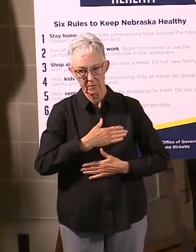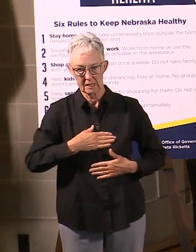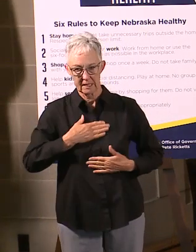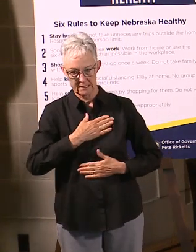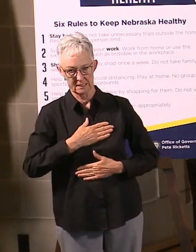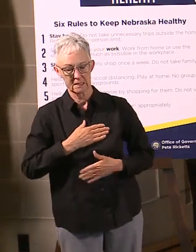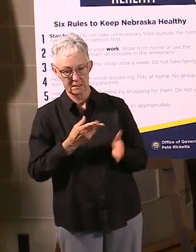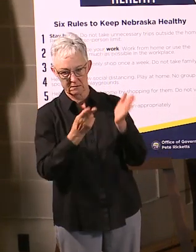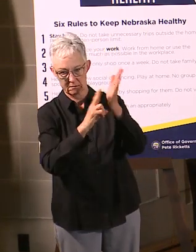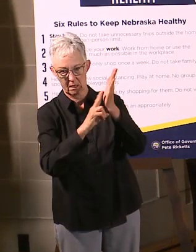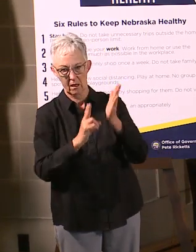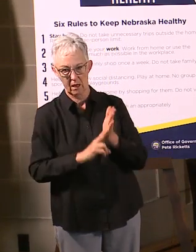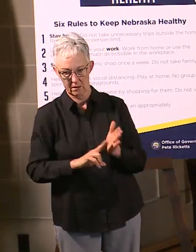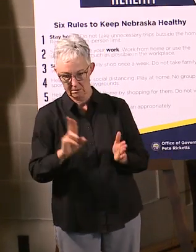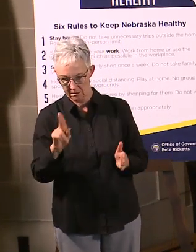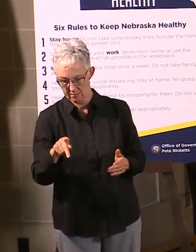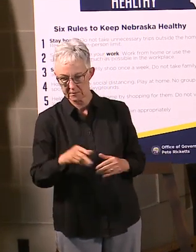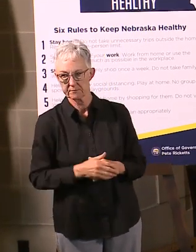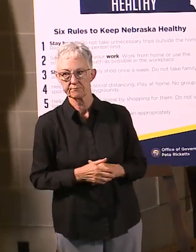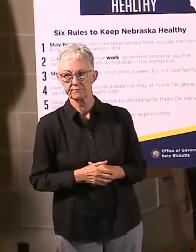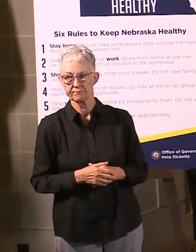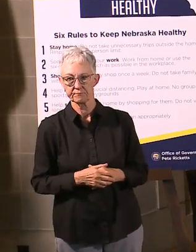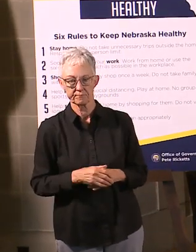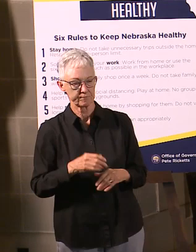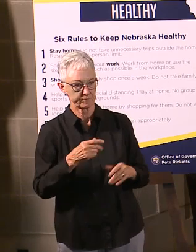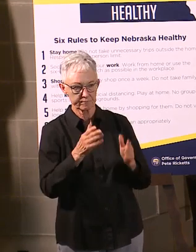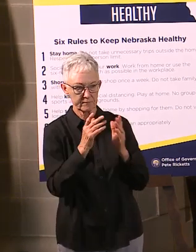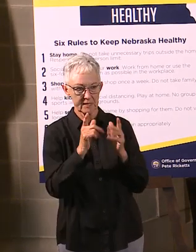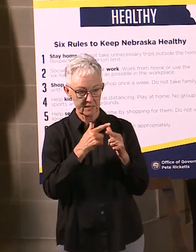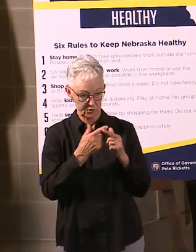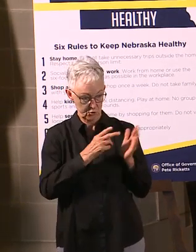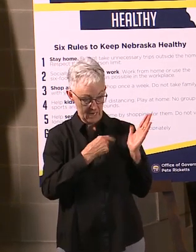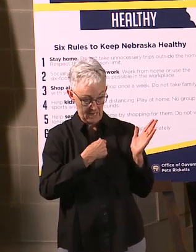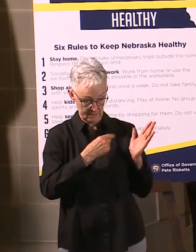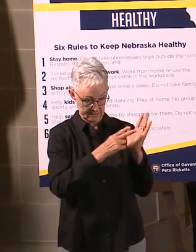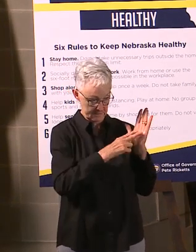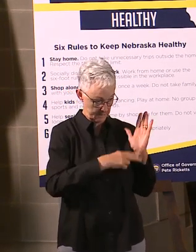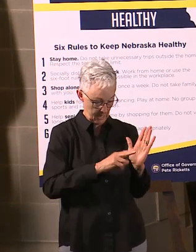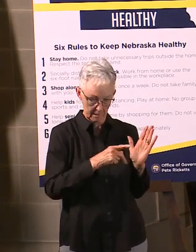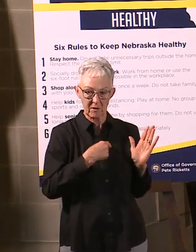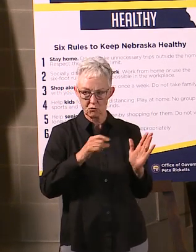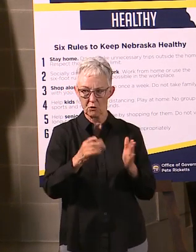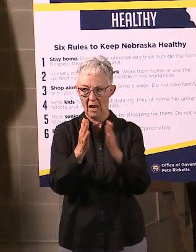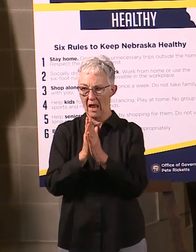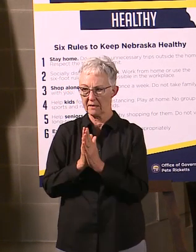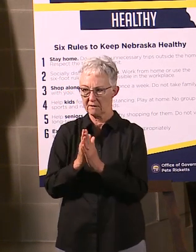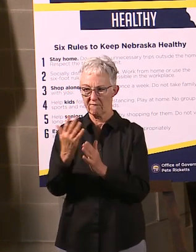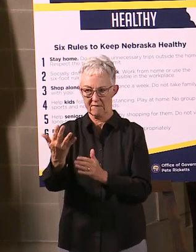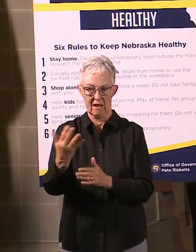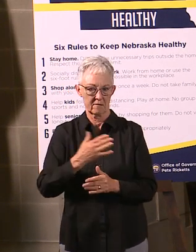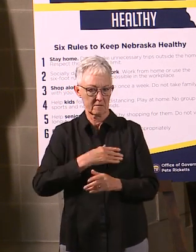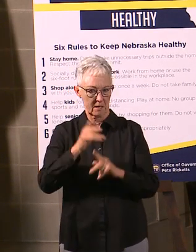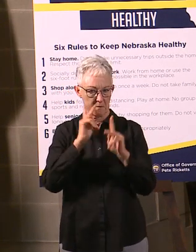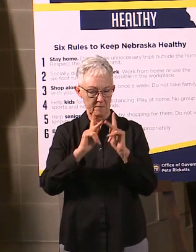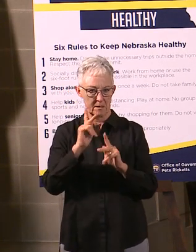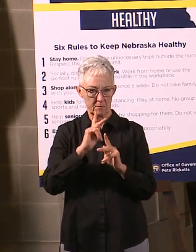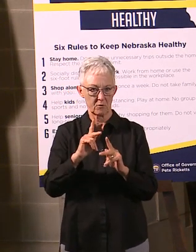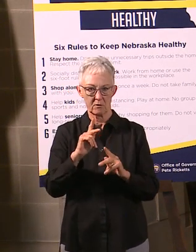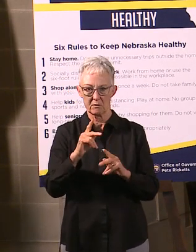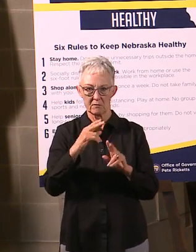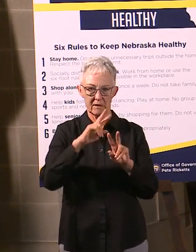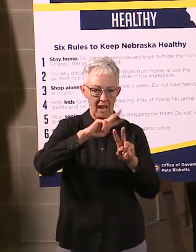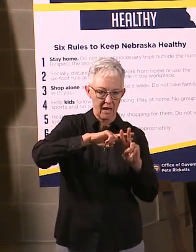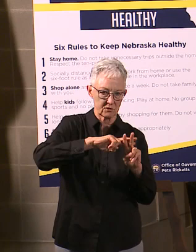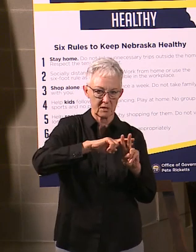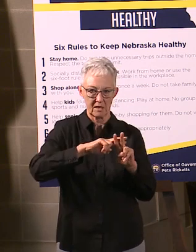sign up. Ask five of your friends to sign up. can do the Test Nebraska Challenge, hashtag Test Nebraska Challenge, to be able to get